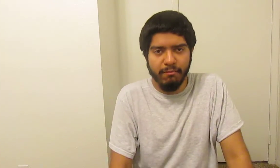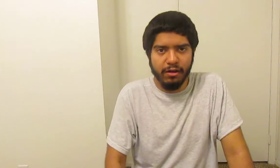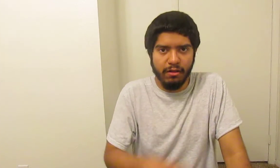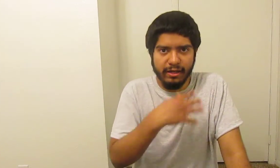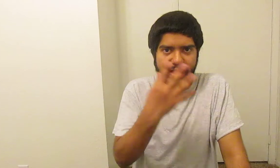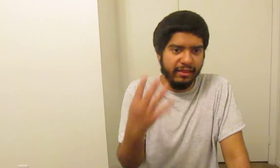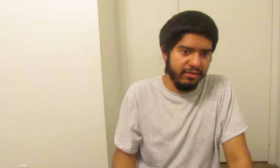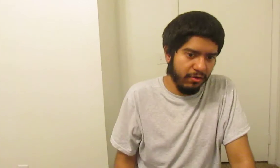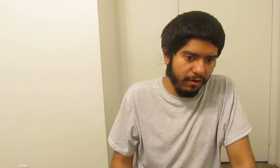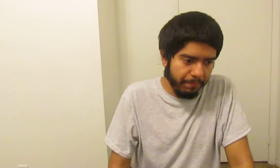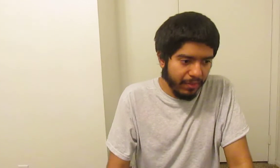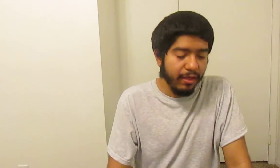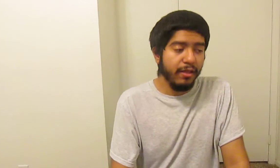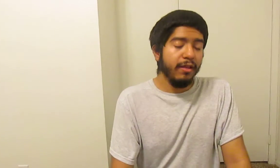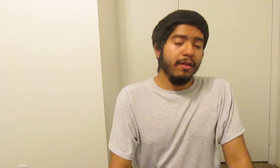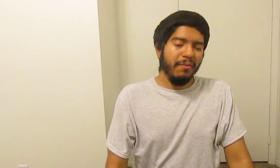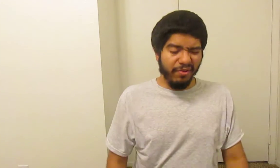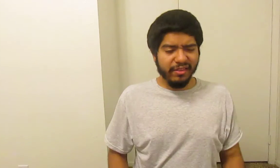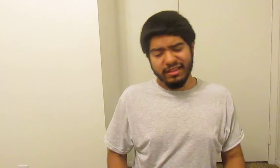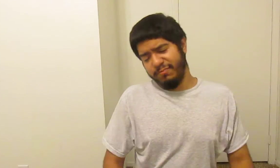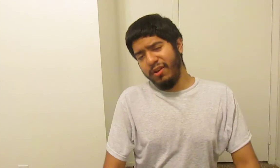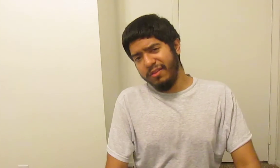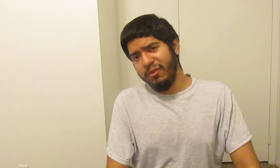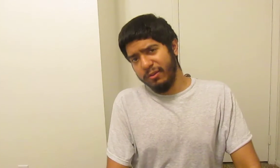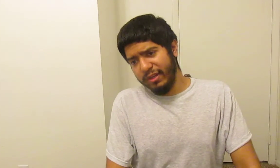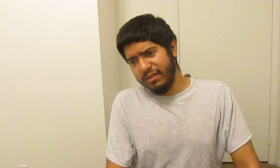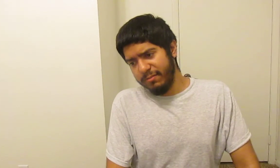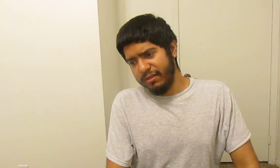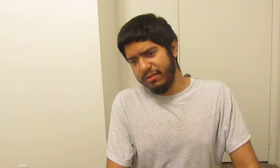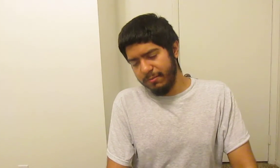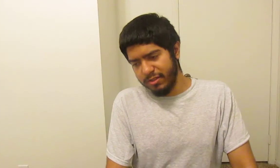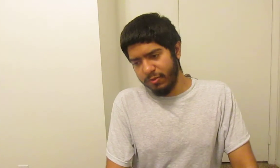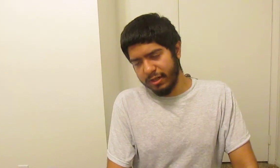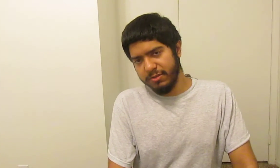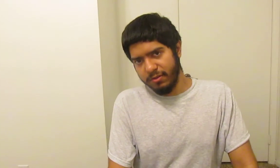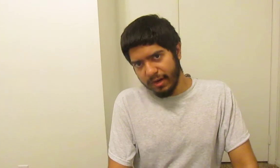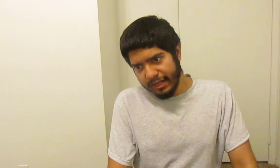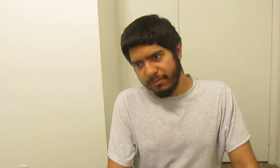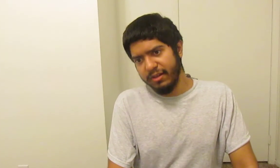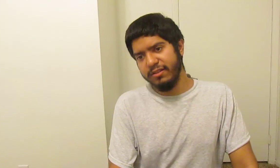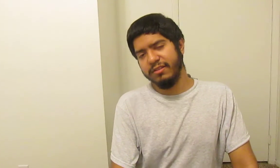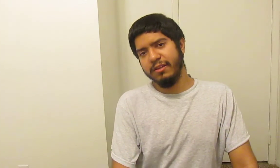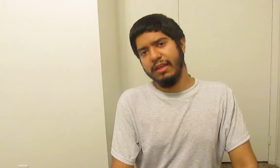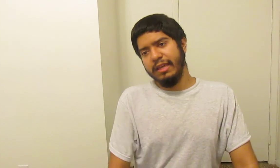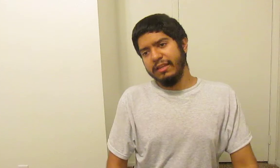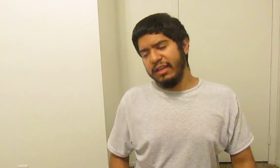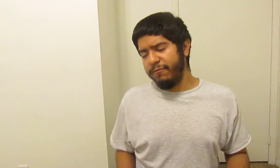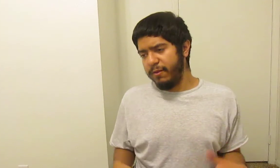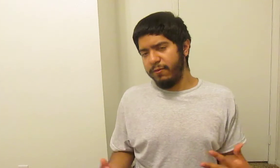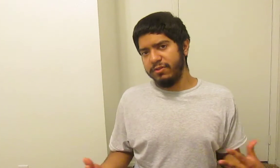monologuing it at the start. But, that's probably the only weakness about this episode when it comes to the writing, because, aside from the first